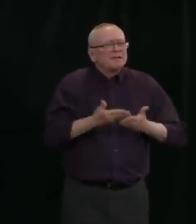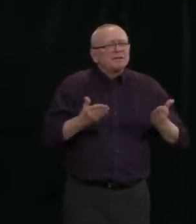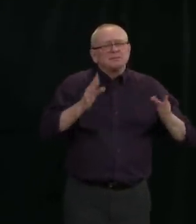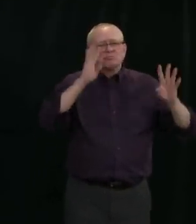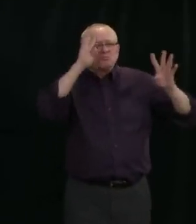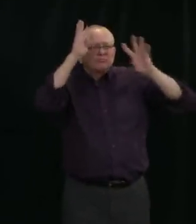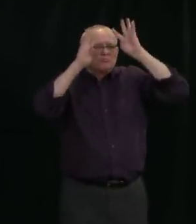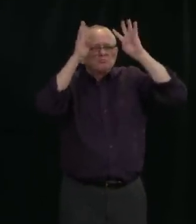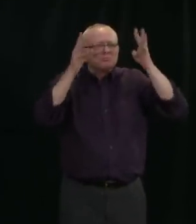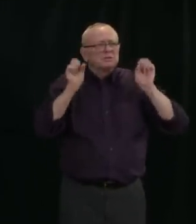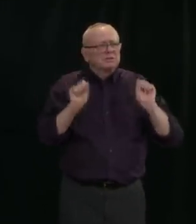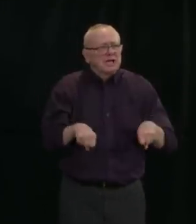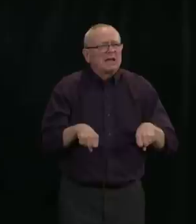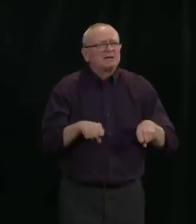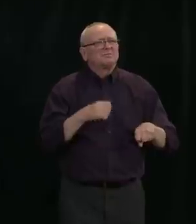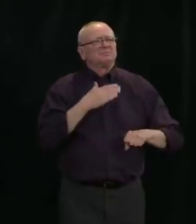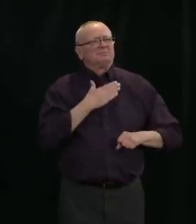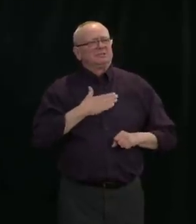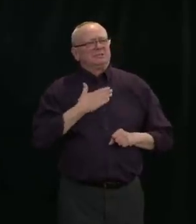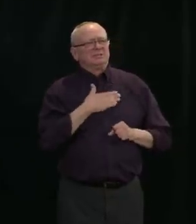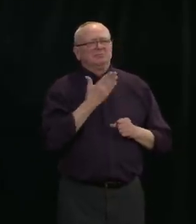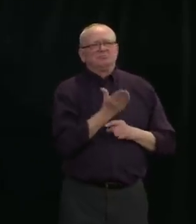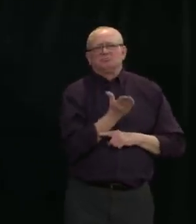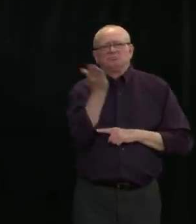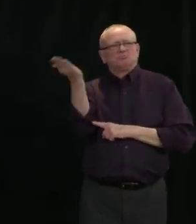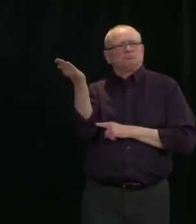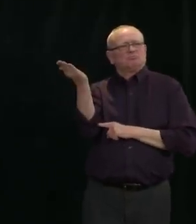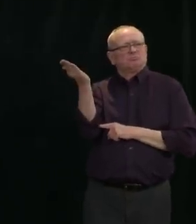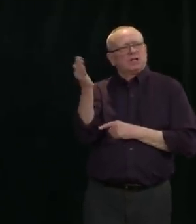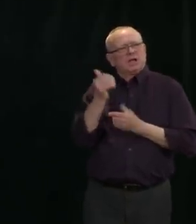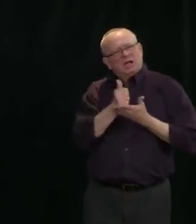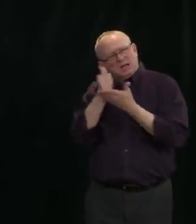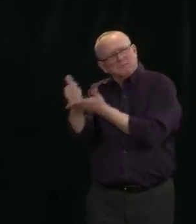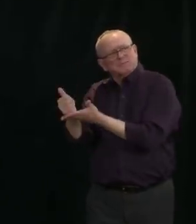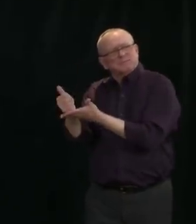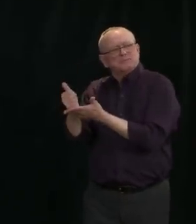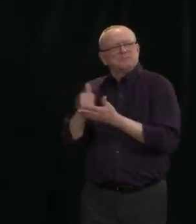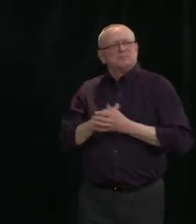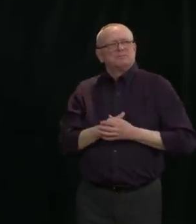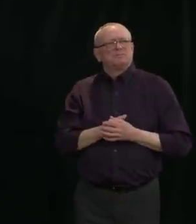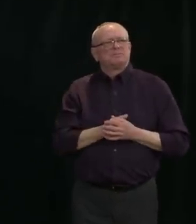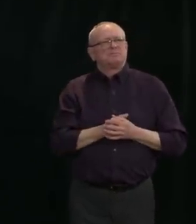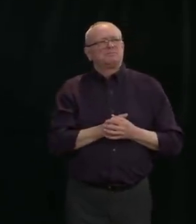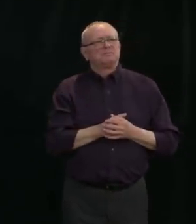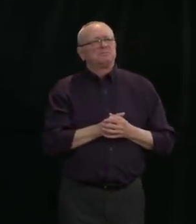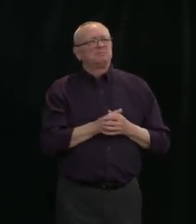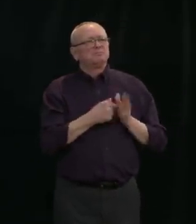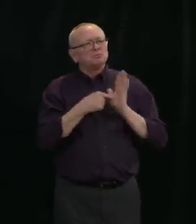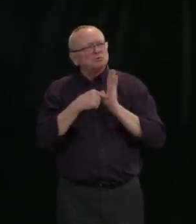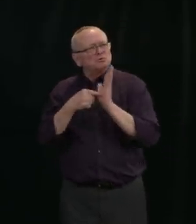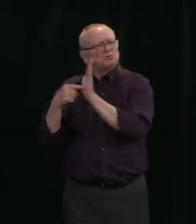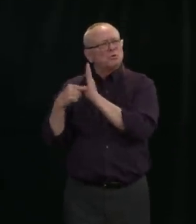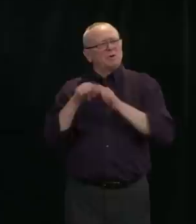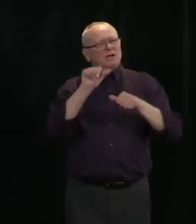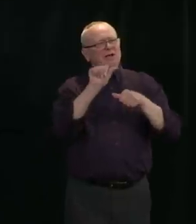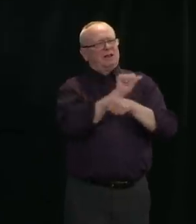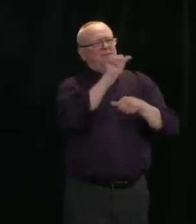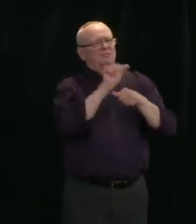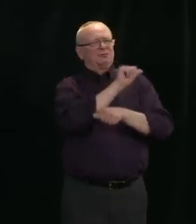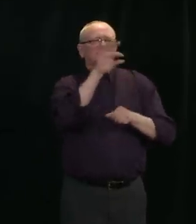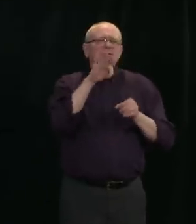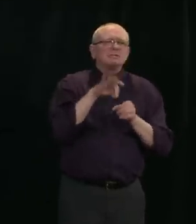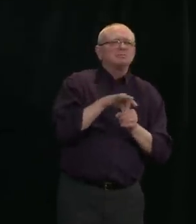offer your help, and show us the kind of Alberta spirit in